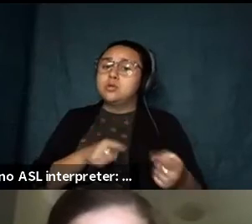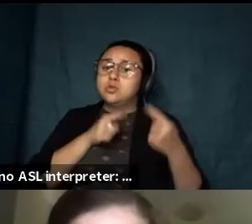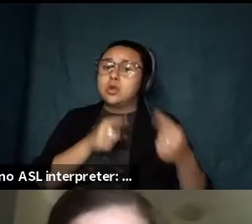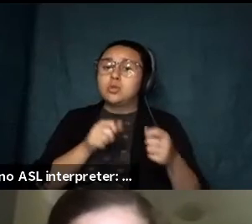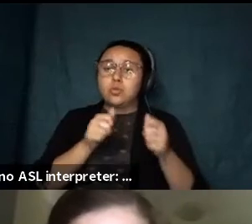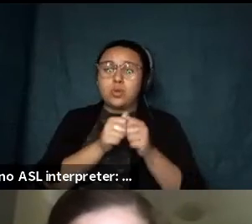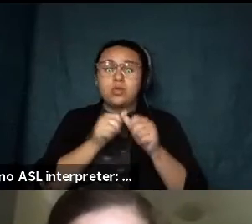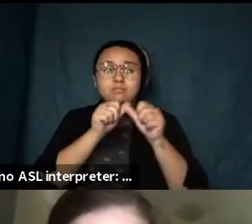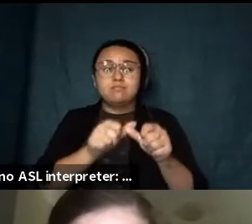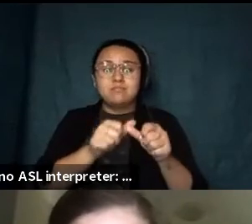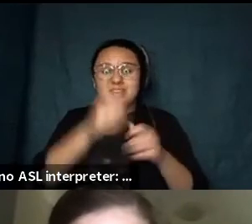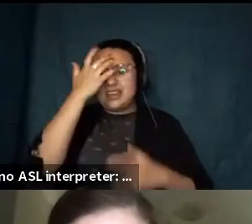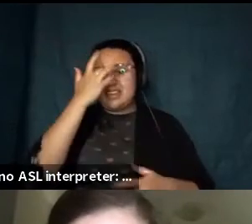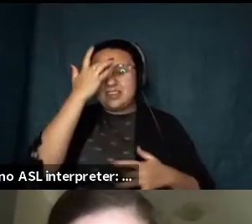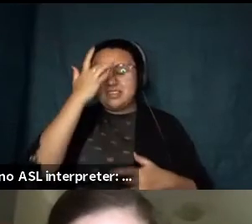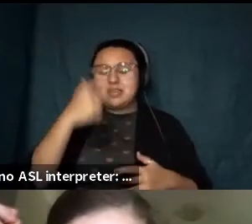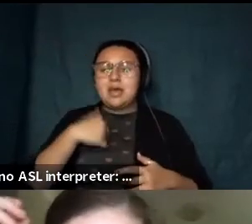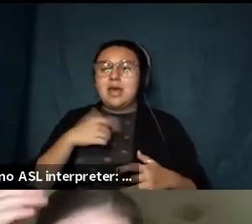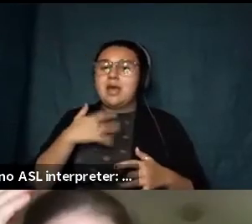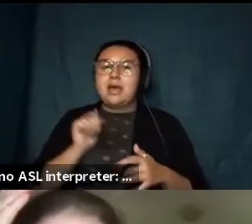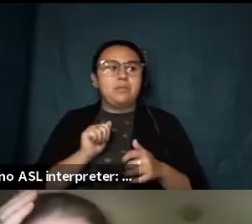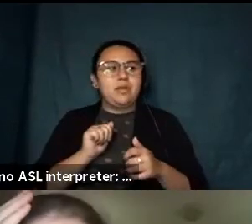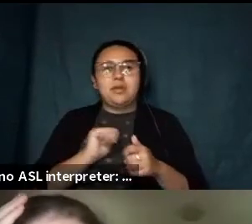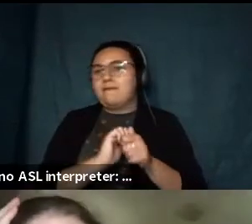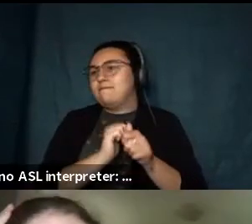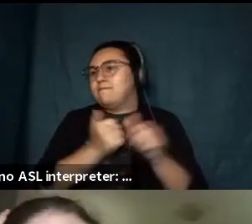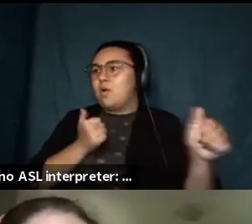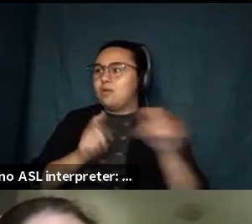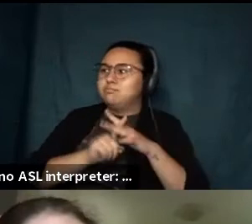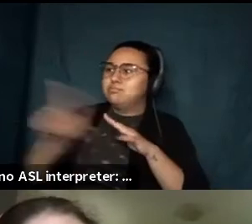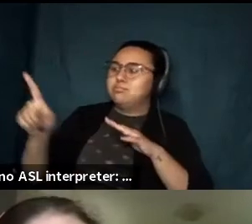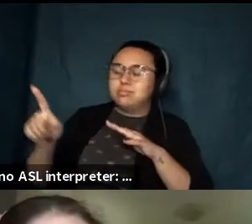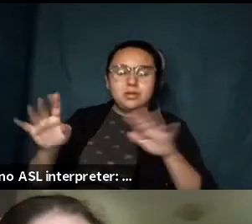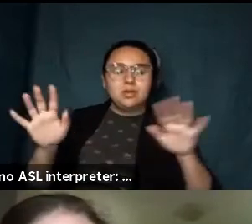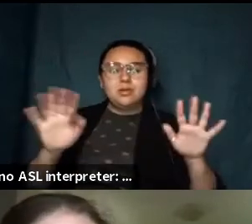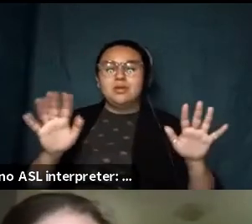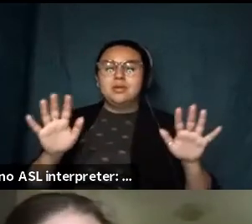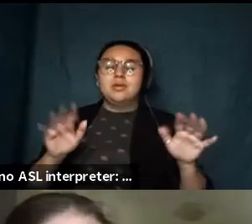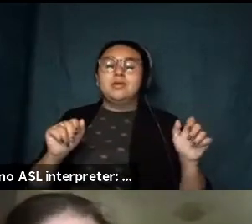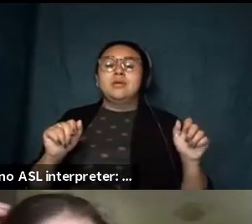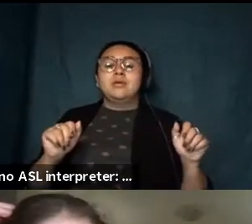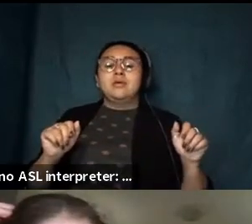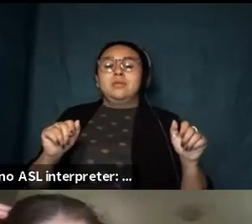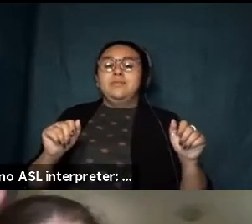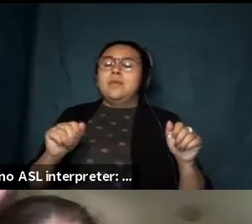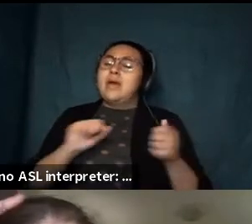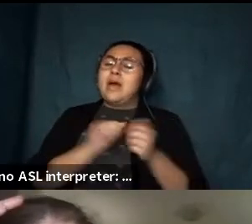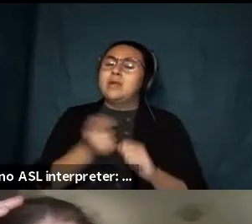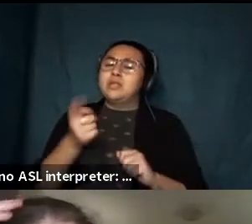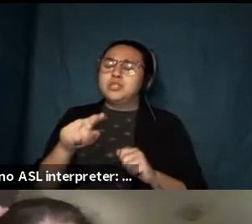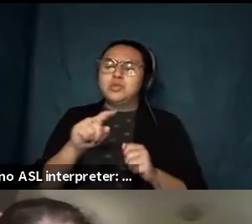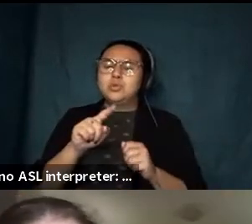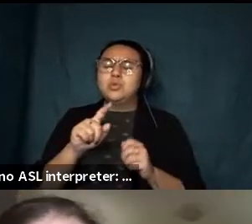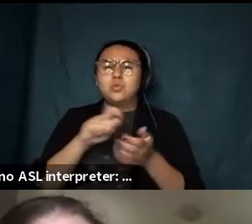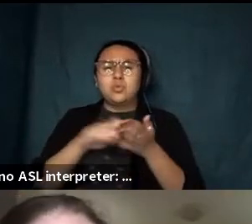as if it were fire and she needs to run in the other direction i wonder how you came to write so intimately